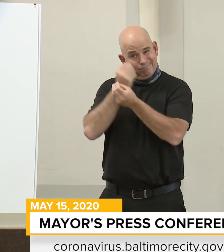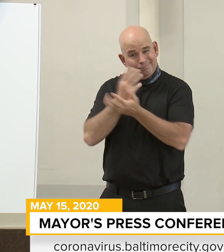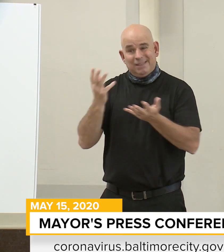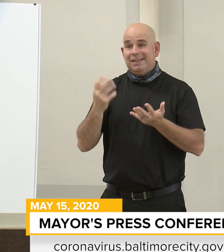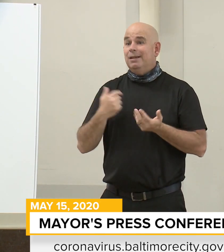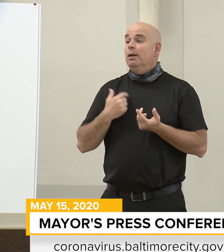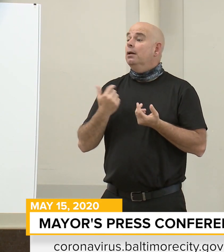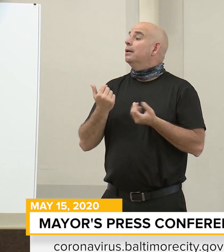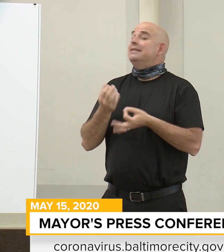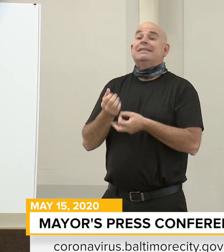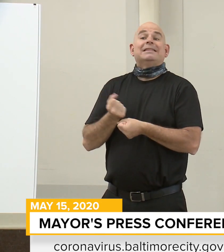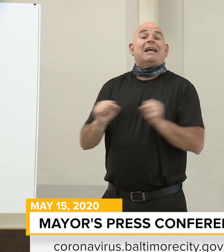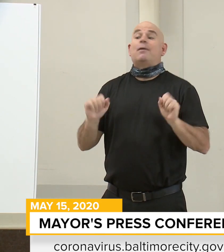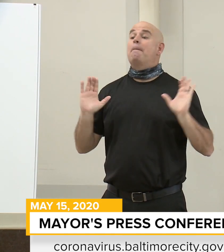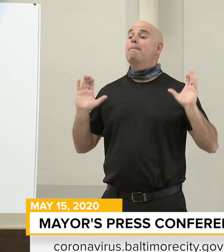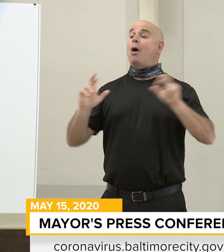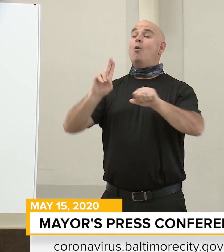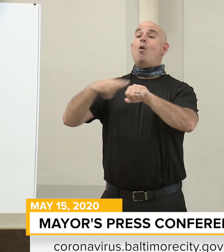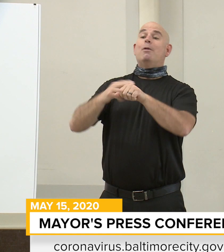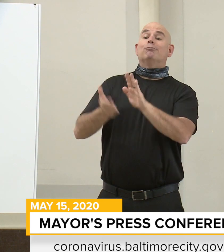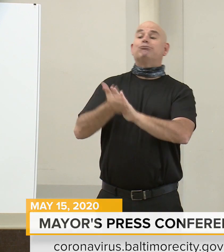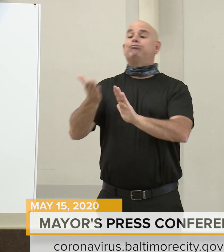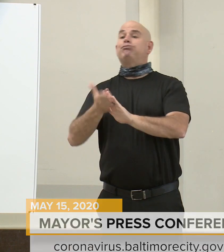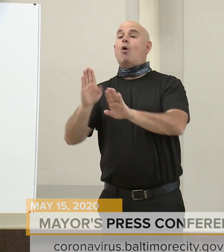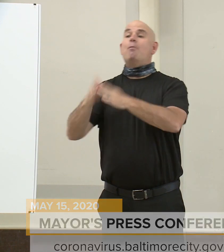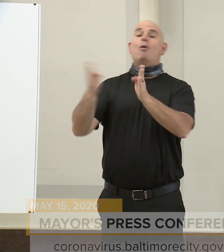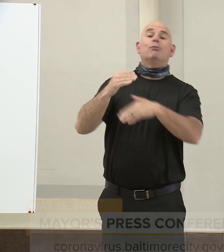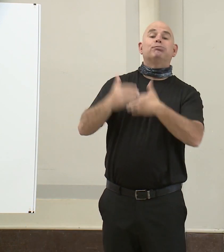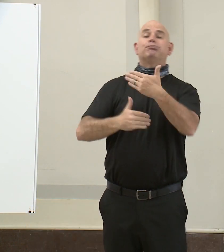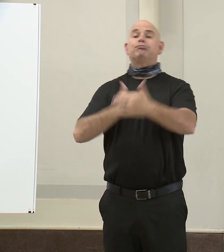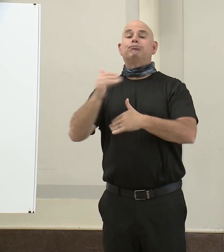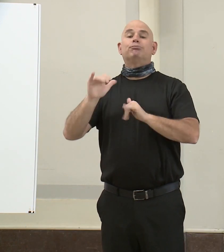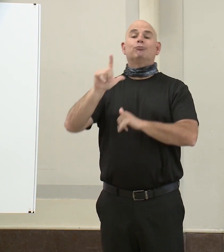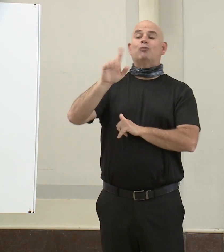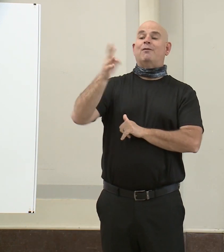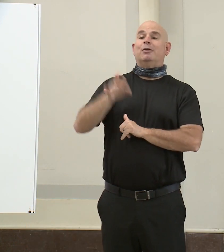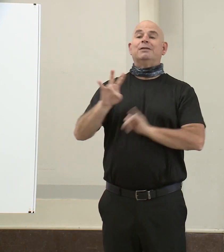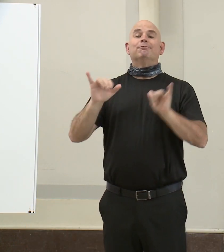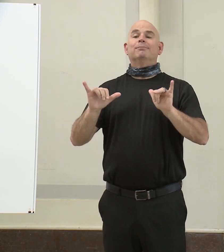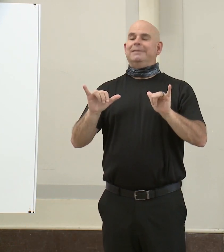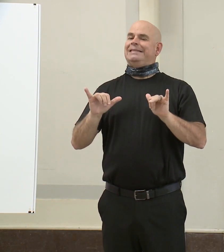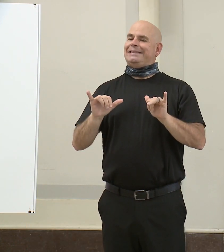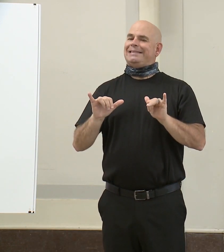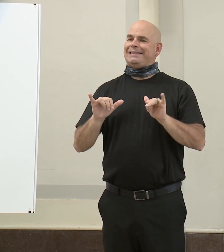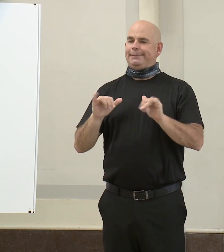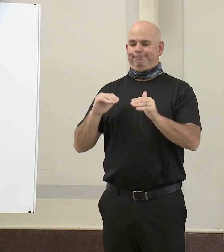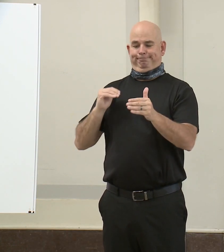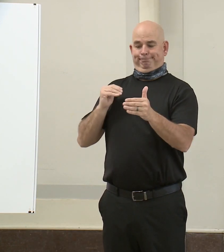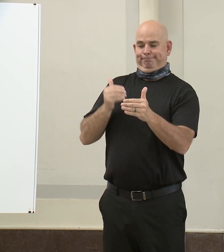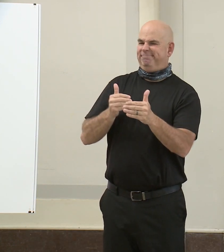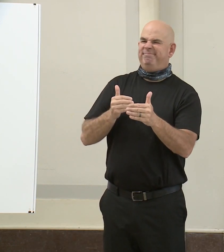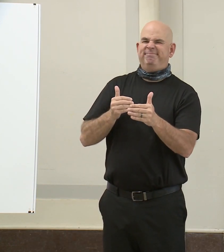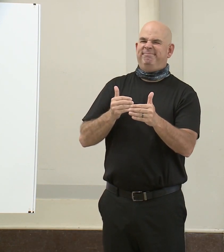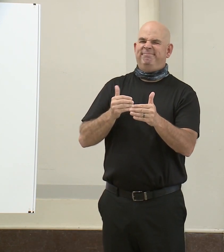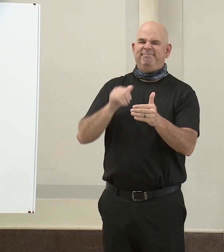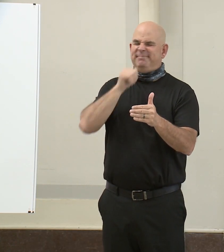businesses and other activities. But we are not there and I would be negligent in doing so.